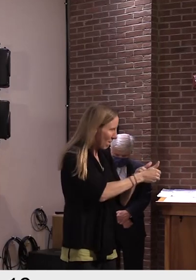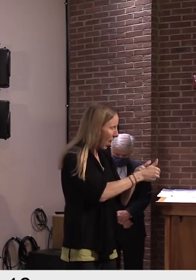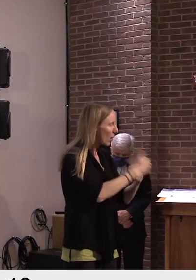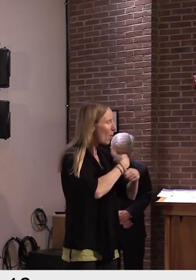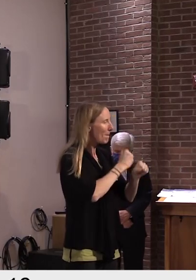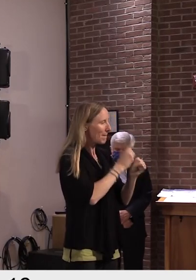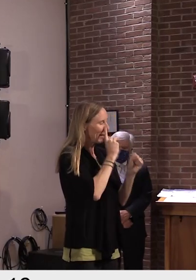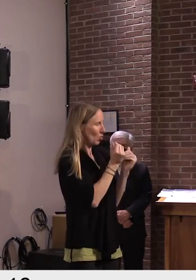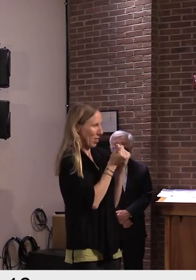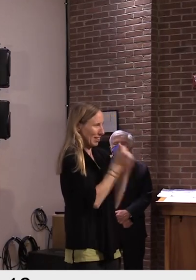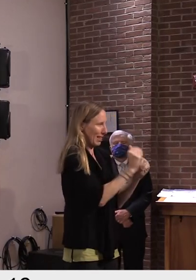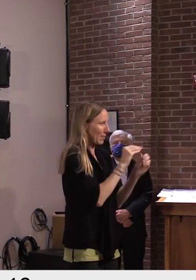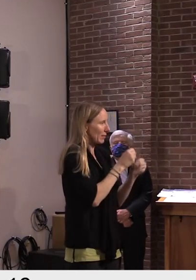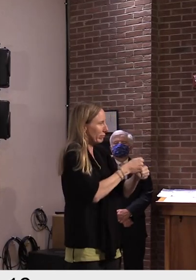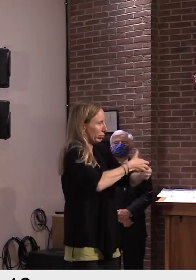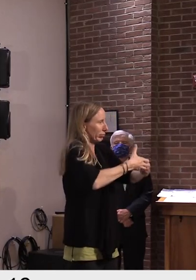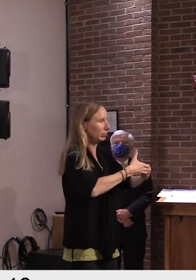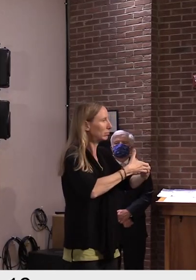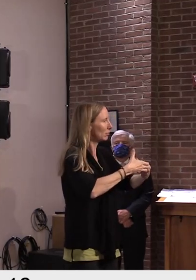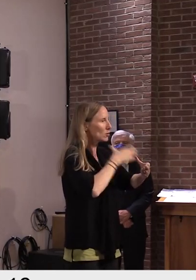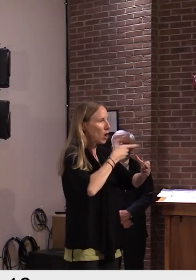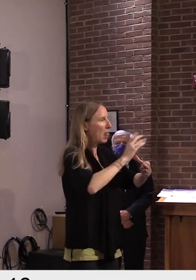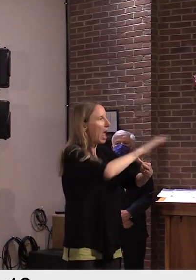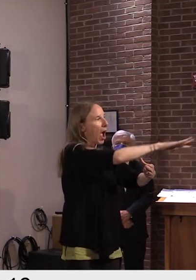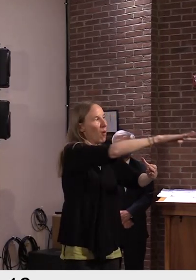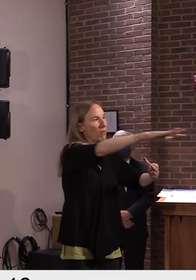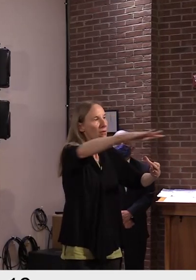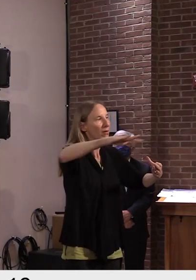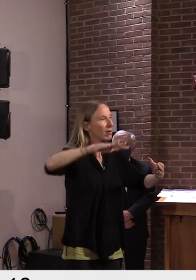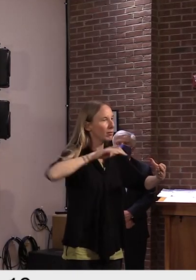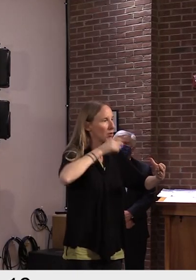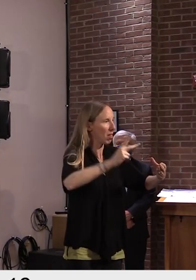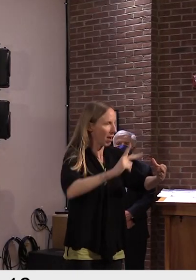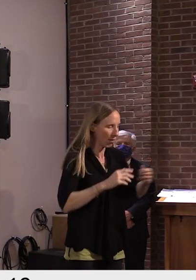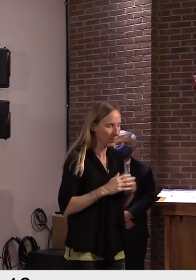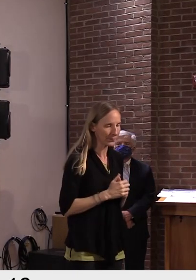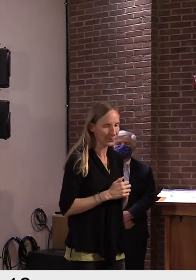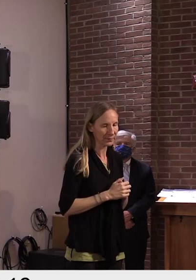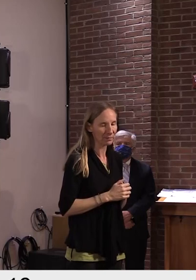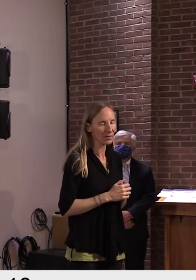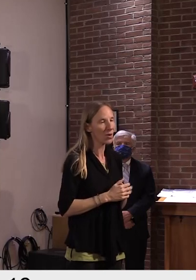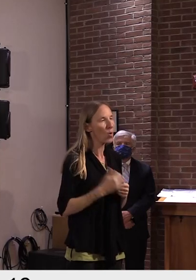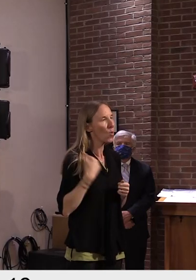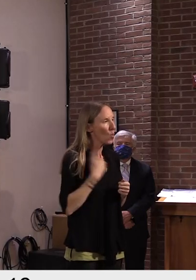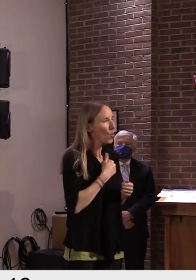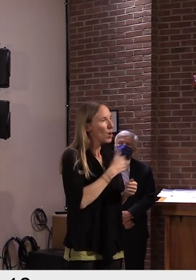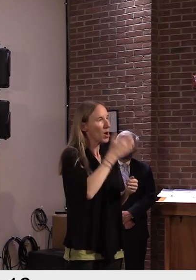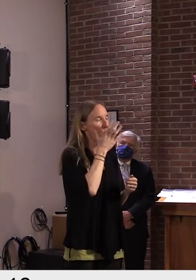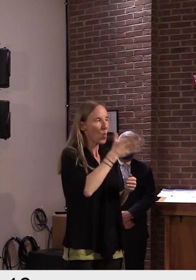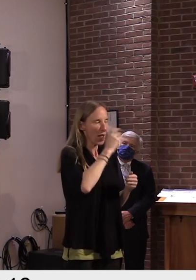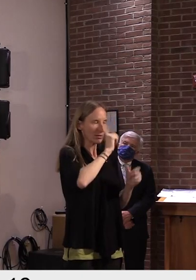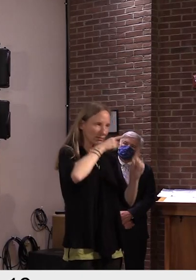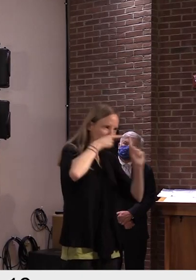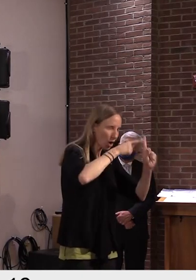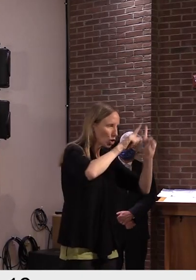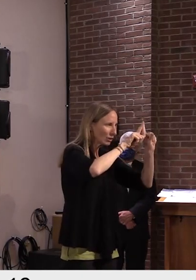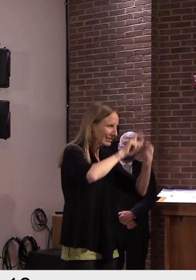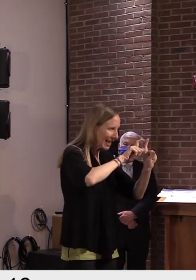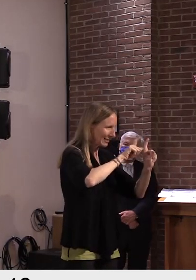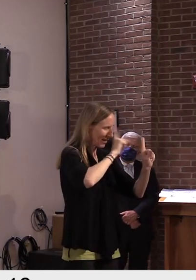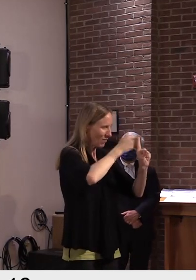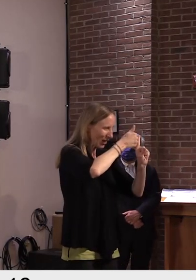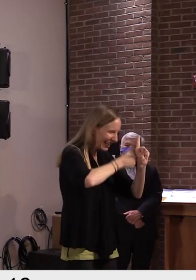spread within the school and the community. We will strategically target testing to each situation